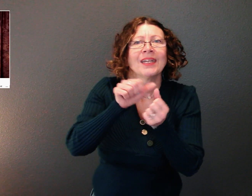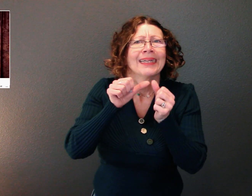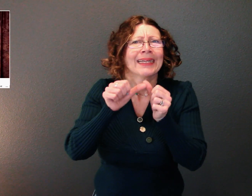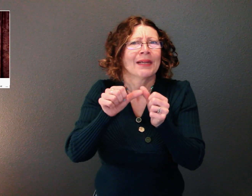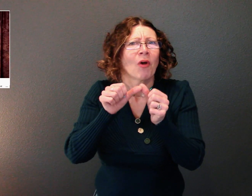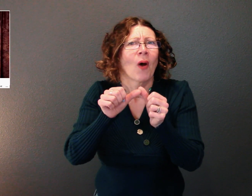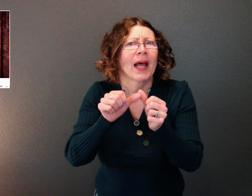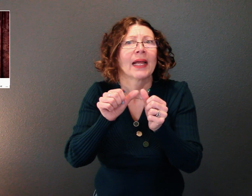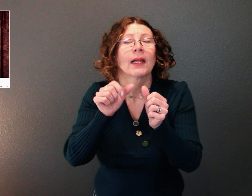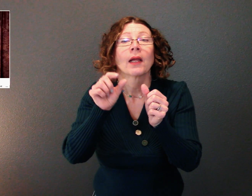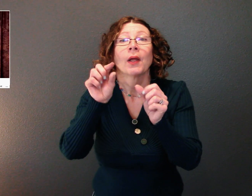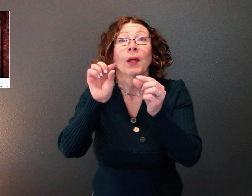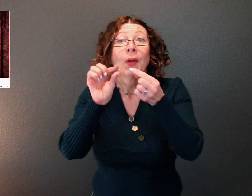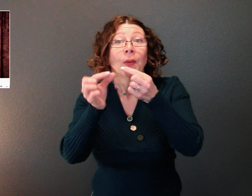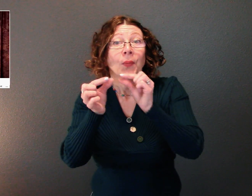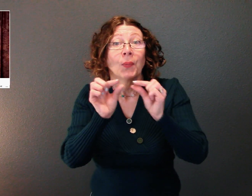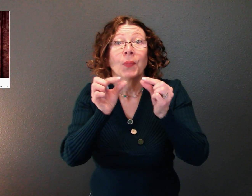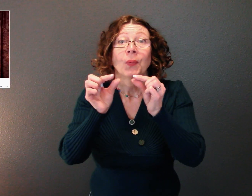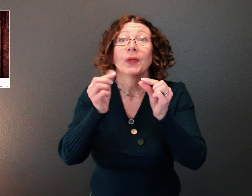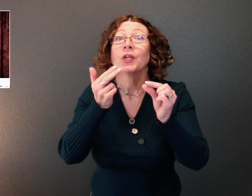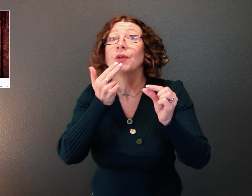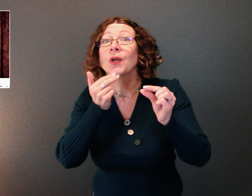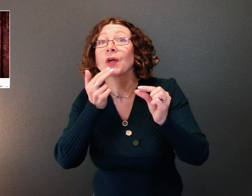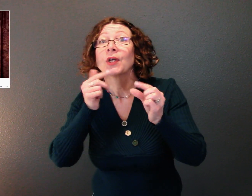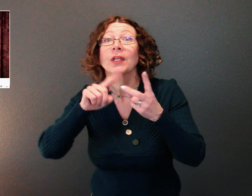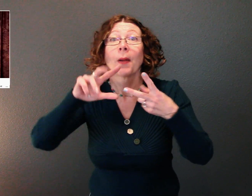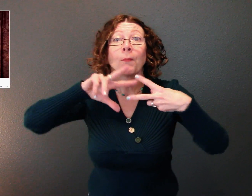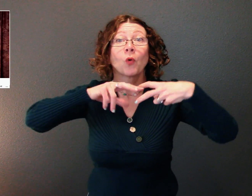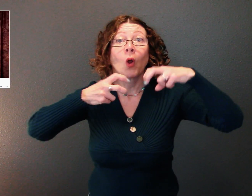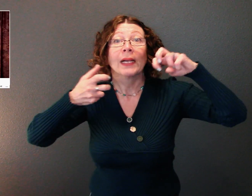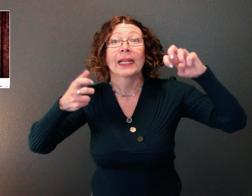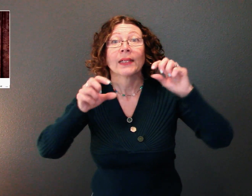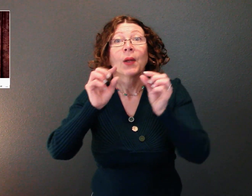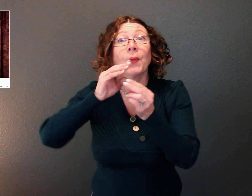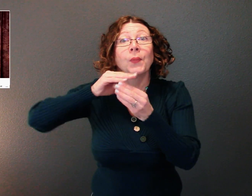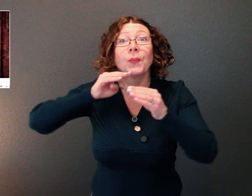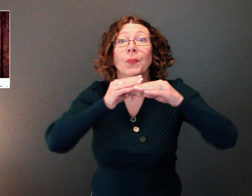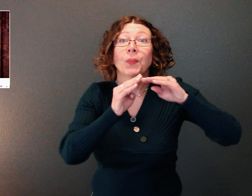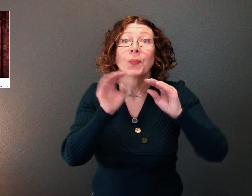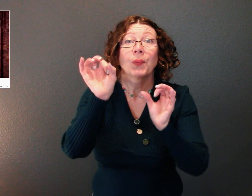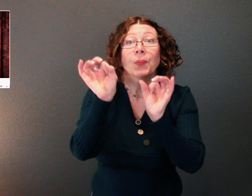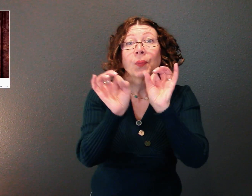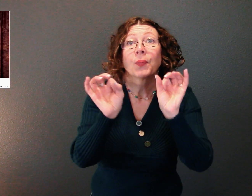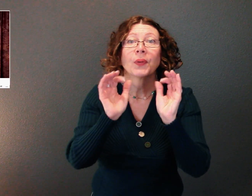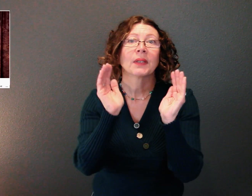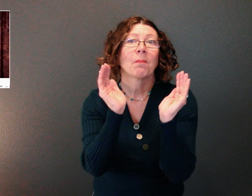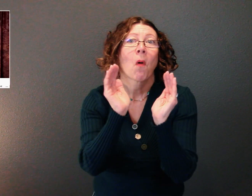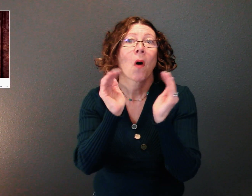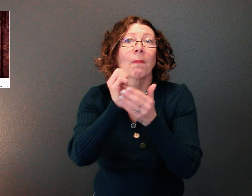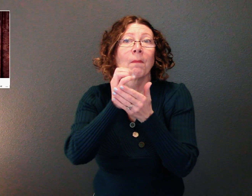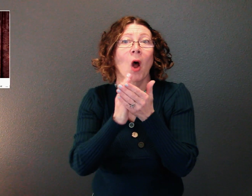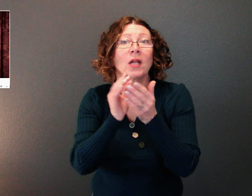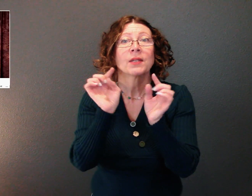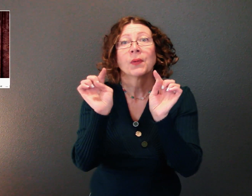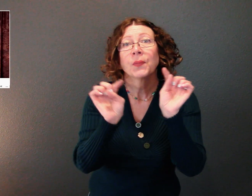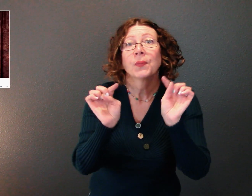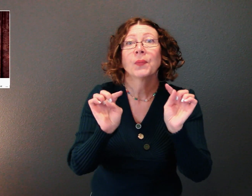will break our macromolecules things like fats and sugars and proteins down into their smallest most usable components.